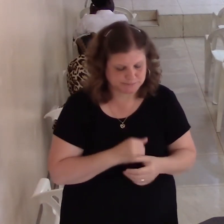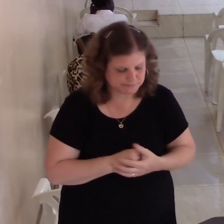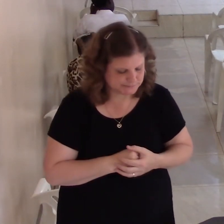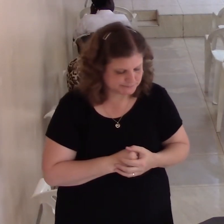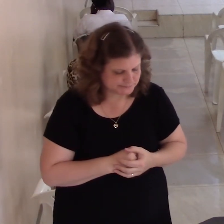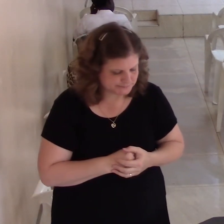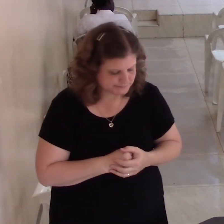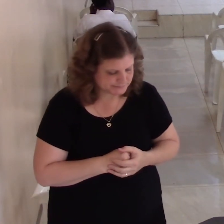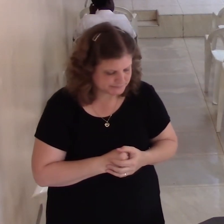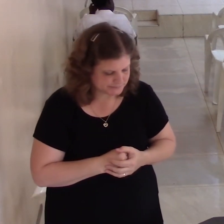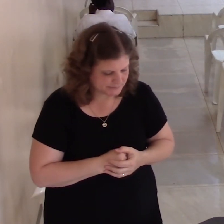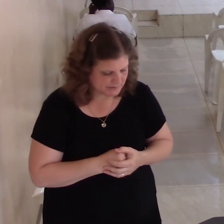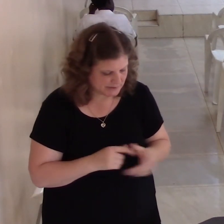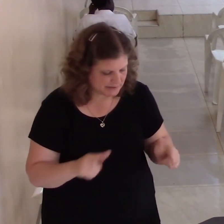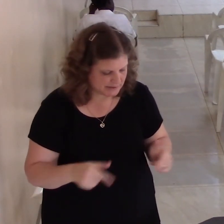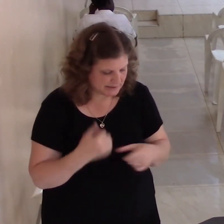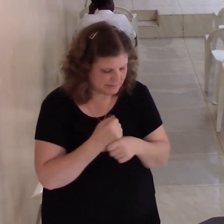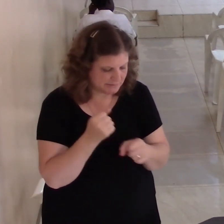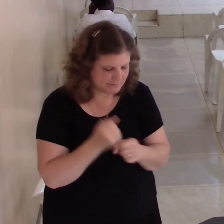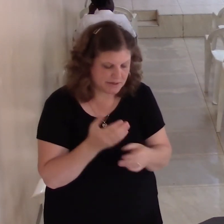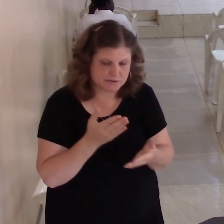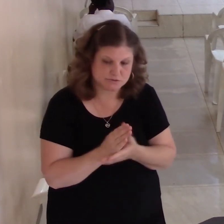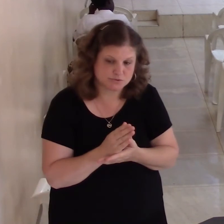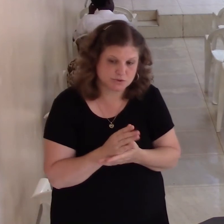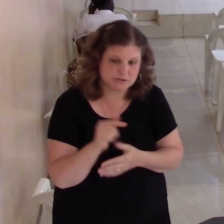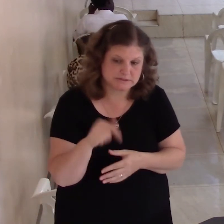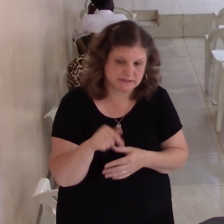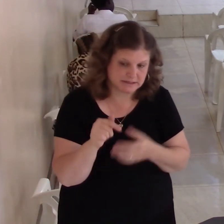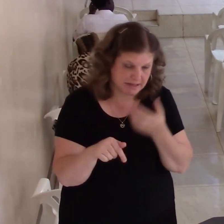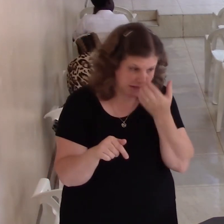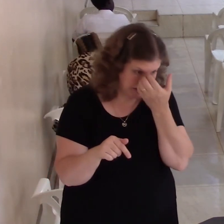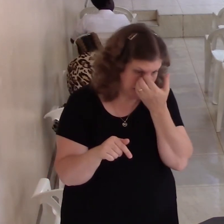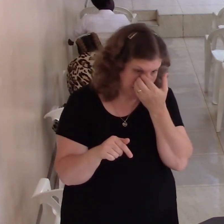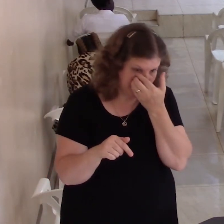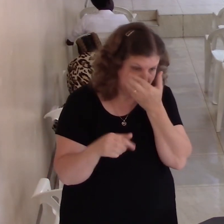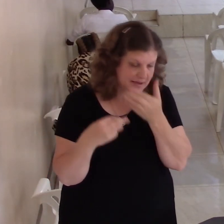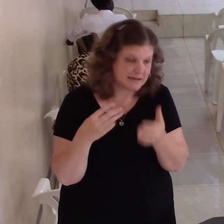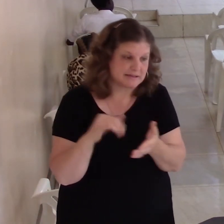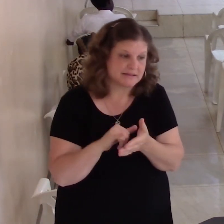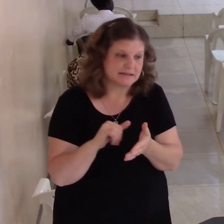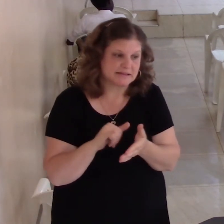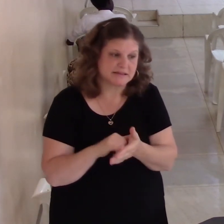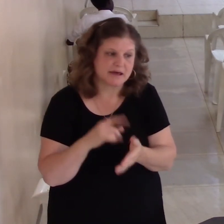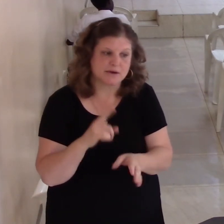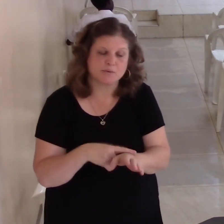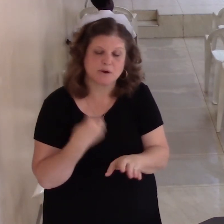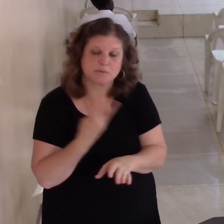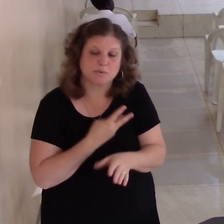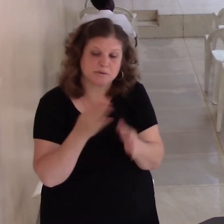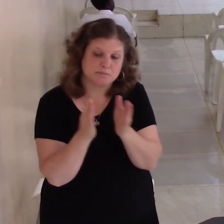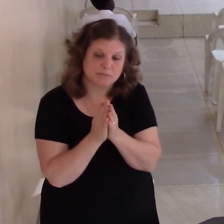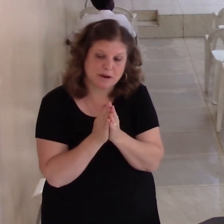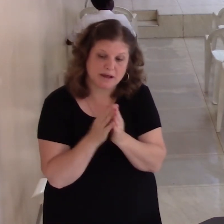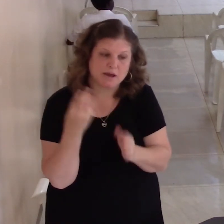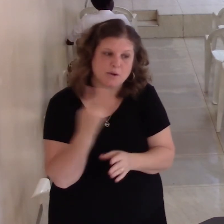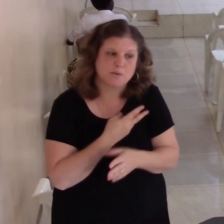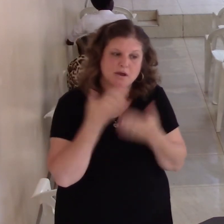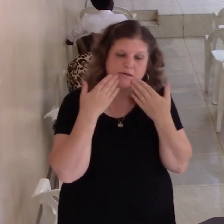let's make sure even today that as we pray today that we're thankful to God. I shout three